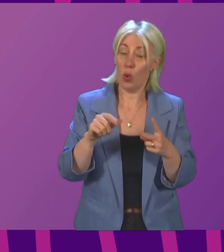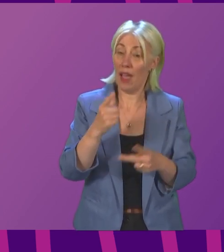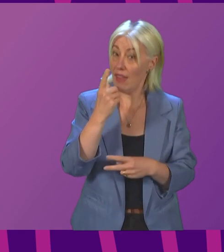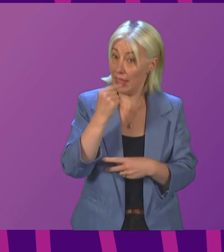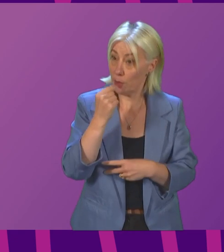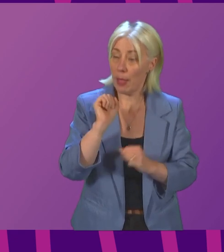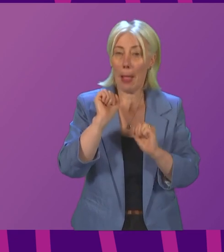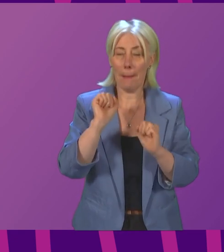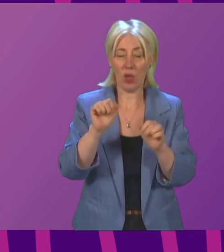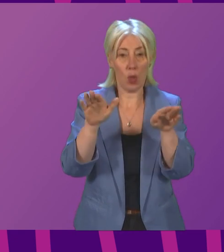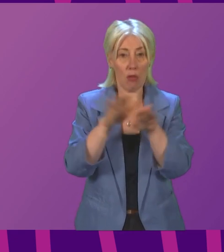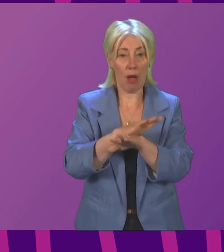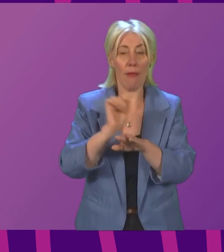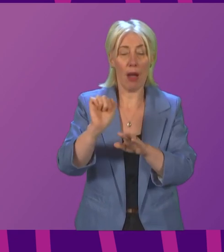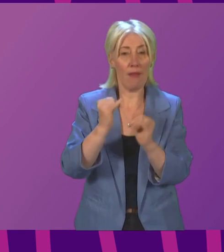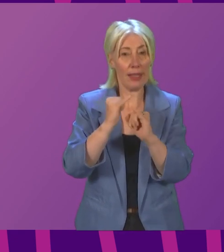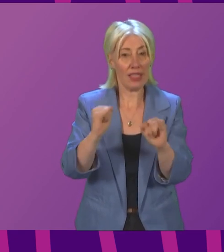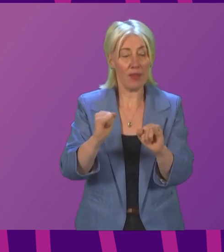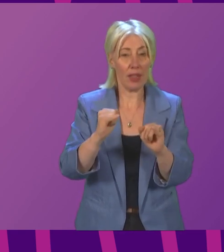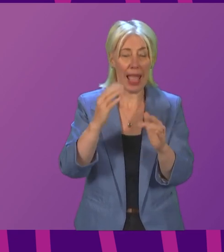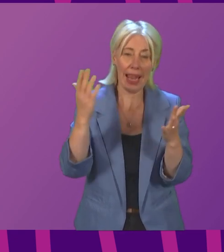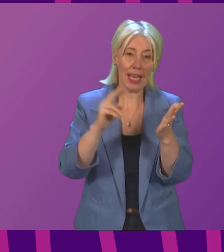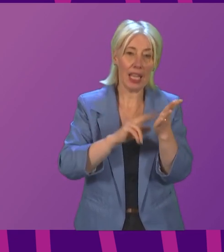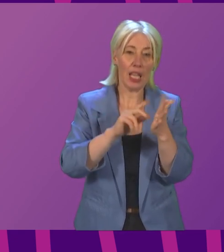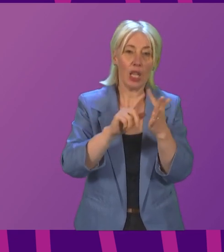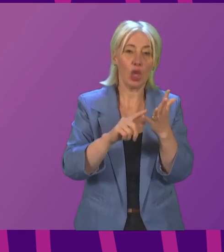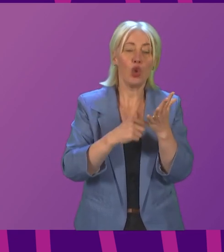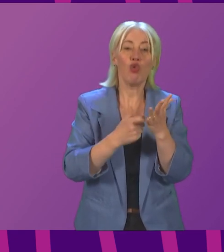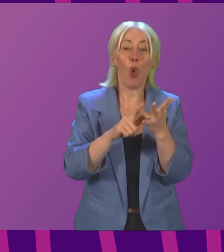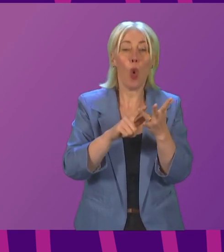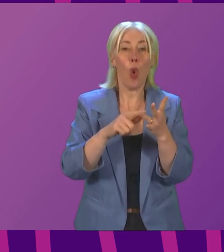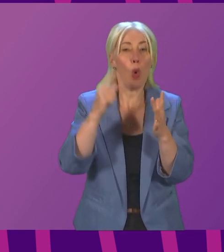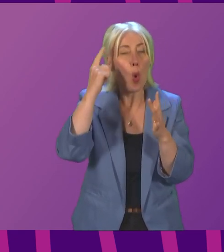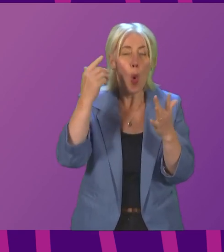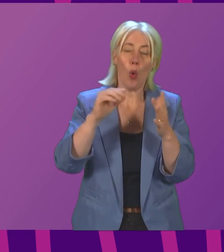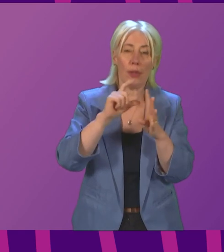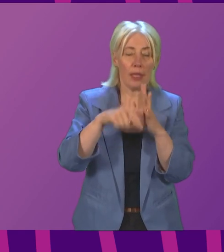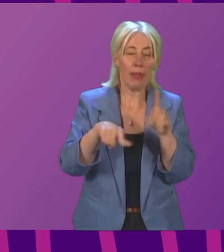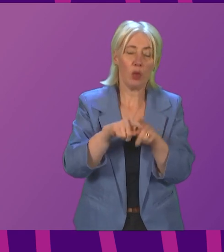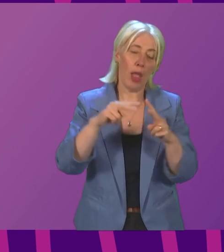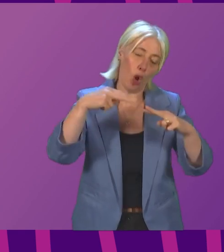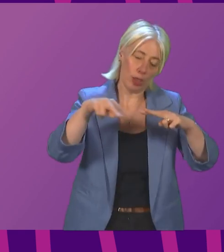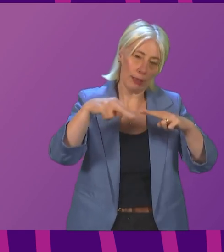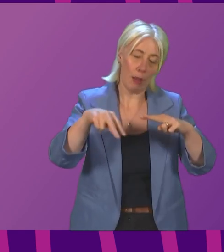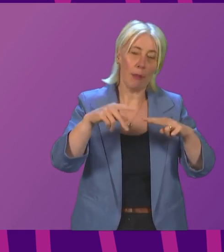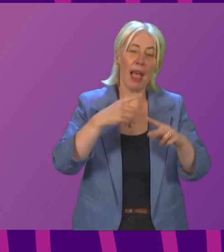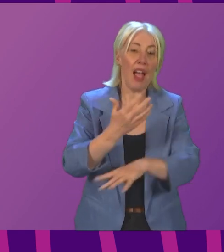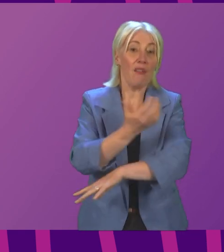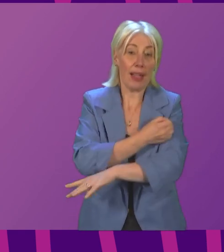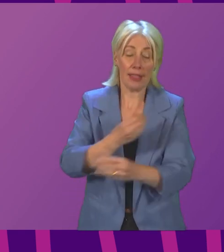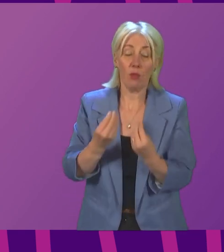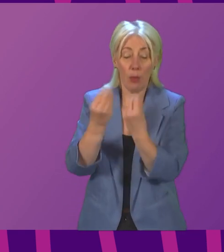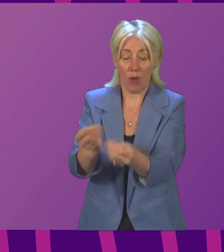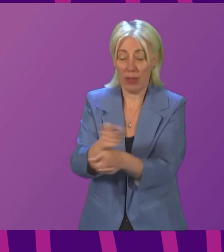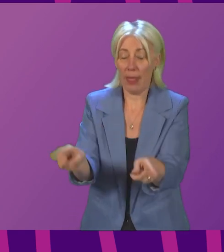Eligibility does cover severe neurodisabilities, which does include autism, and vaccination is already being offered to this cohort.